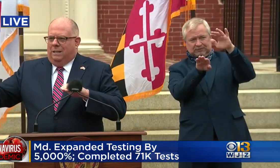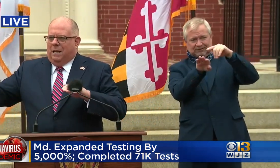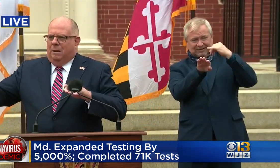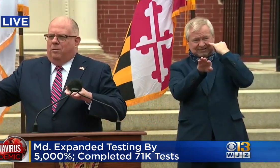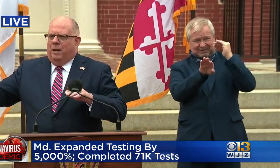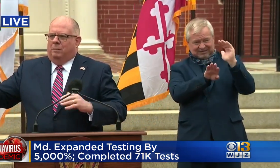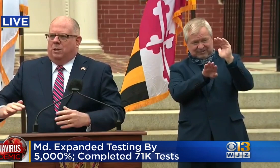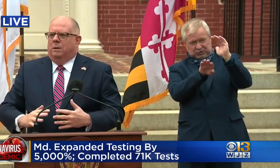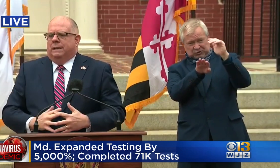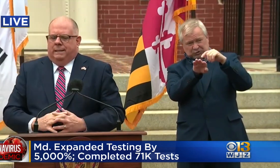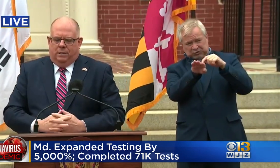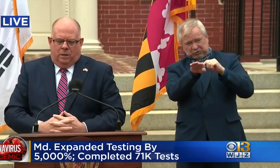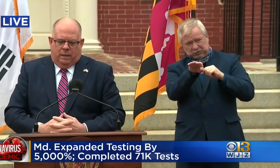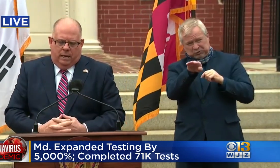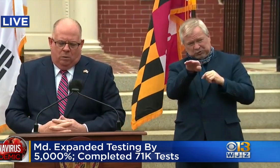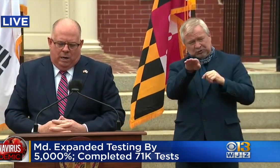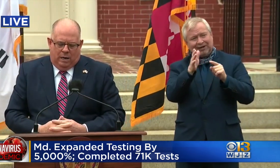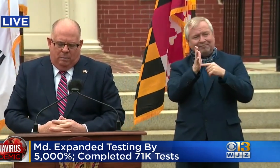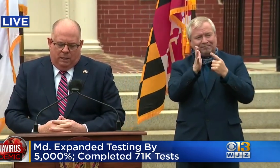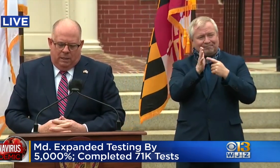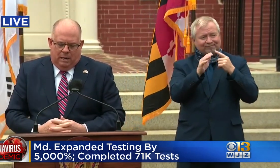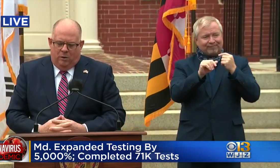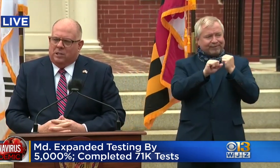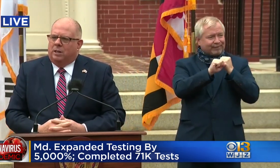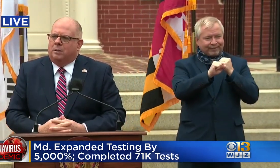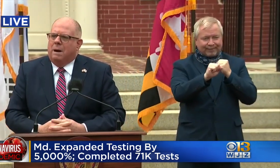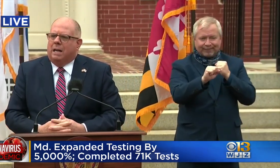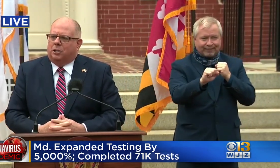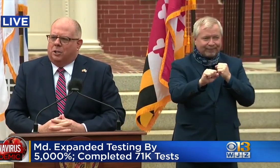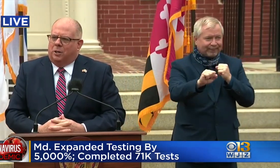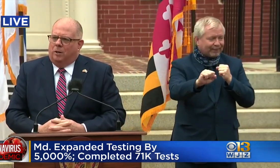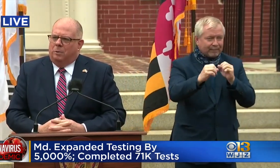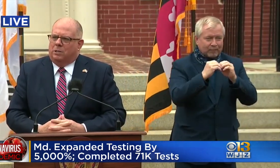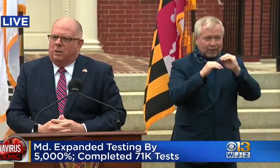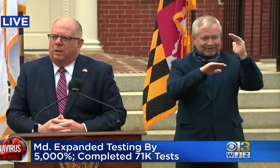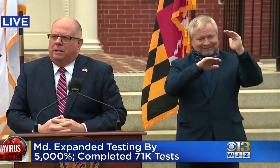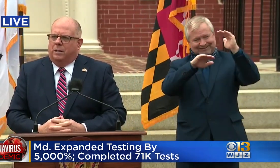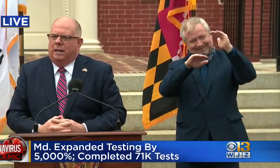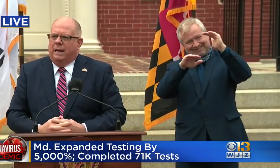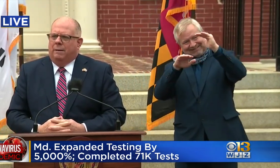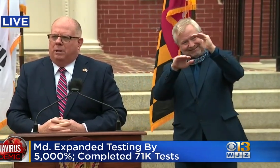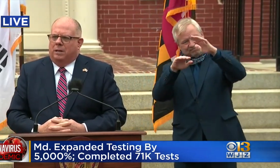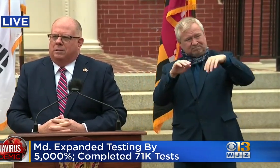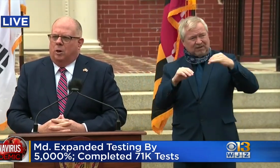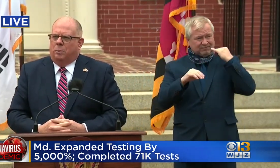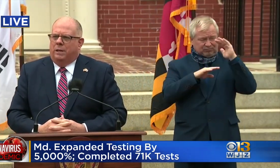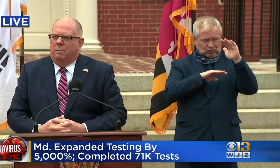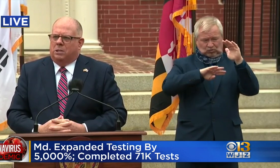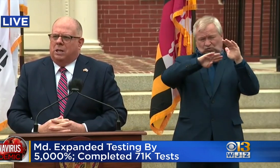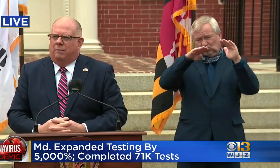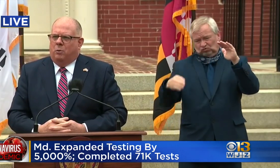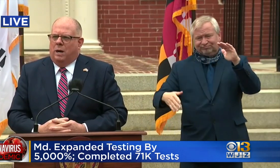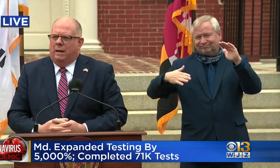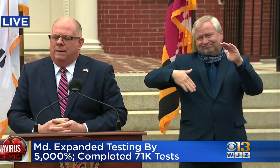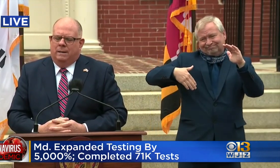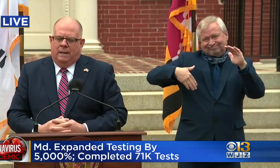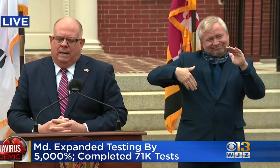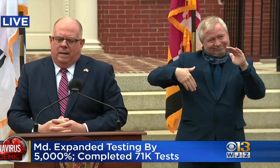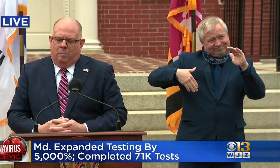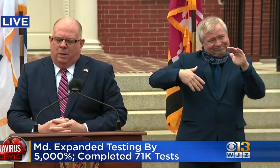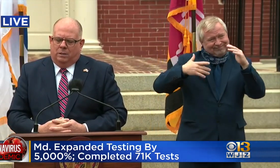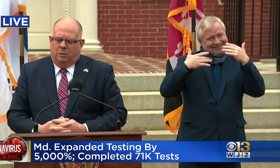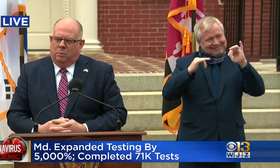lengthen the time frame. So it's going to take a while, but I don't know if it's going to demolish the curve, but it certainly is going to enable us to open in a much safer way